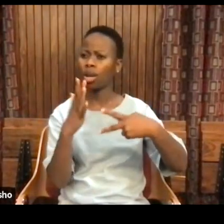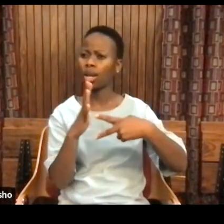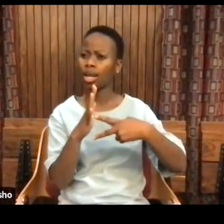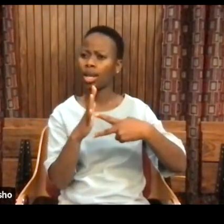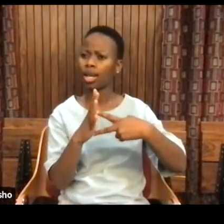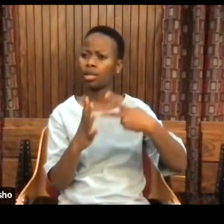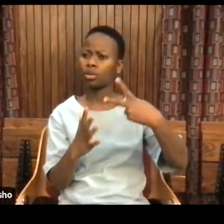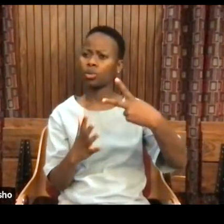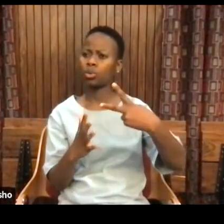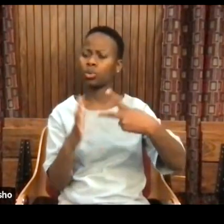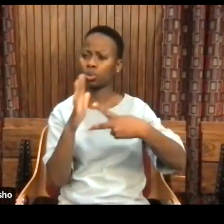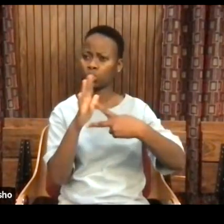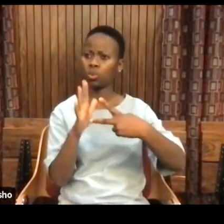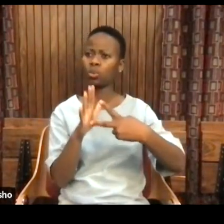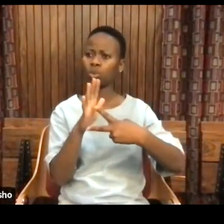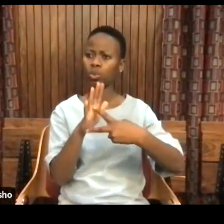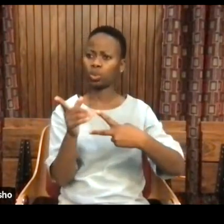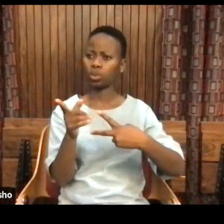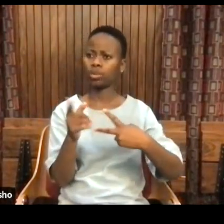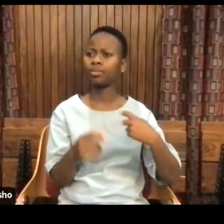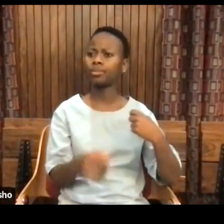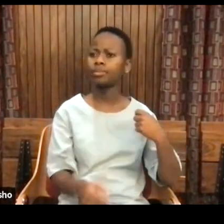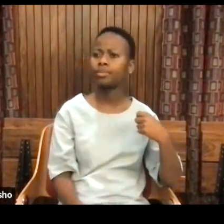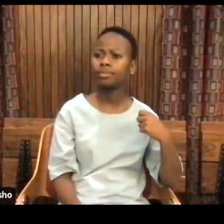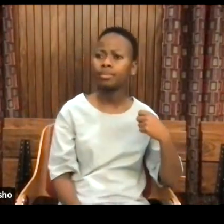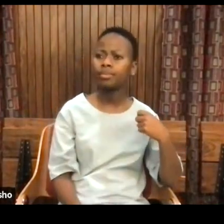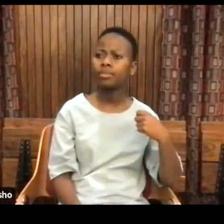It's two. It's two. hmm.